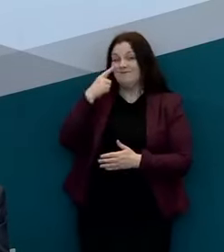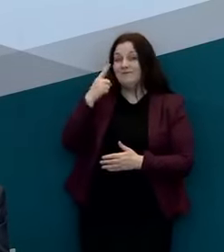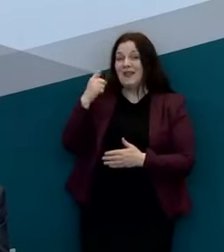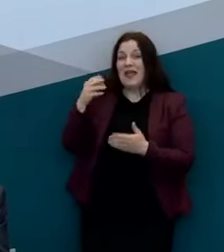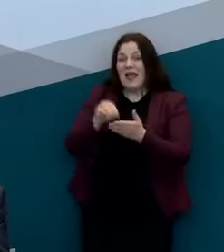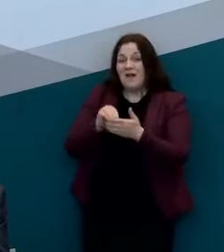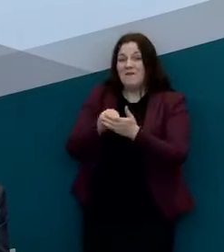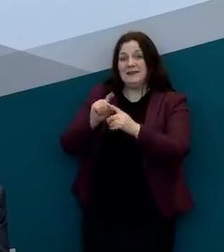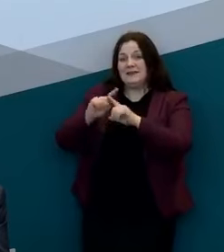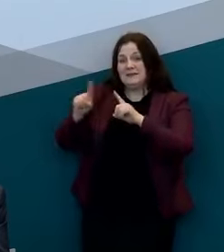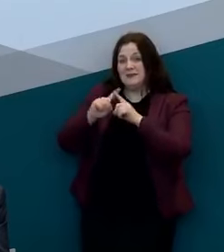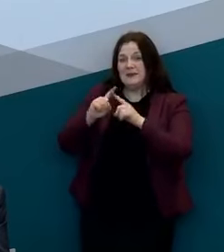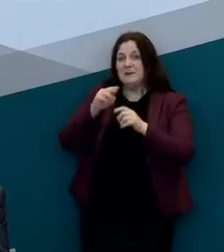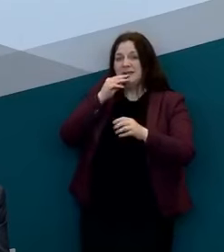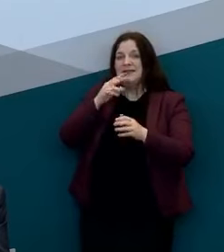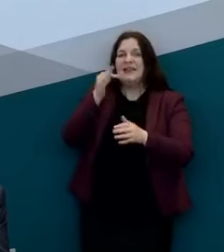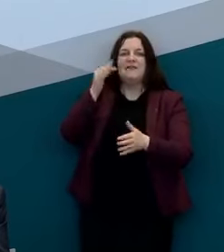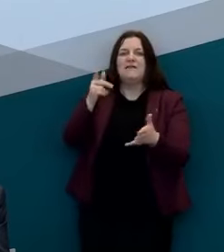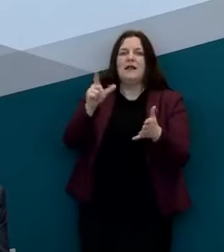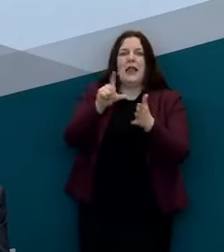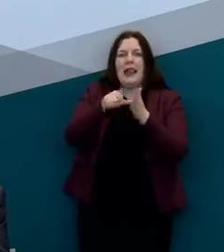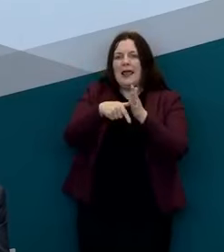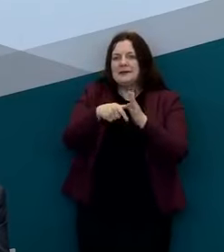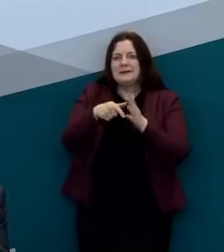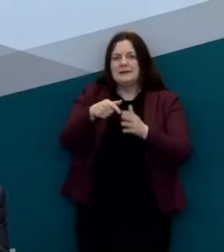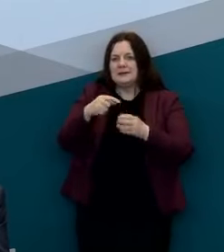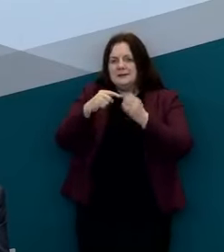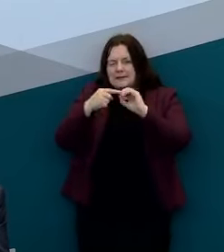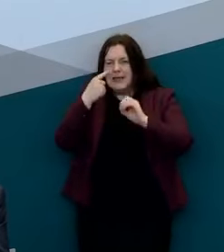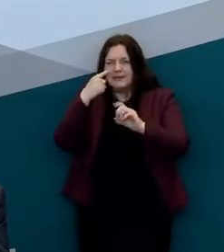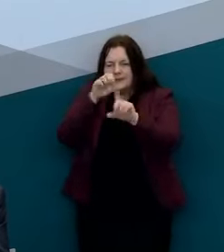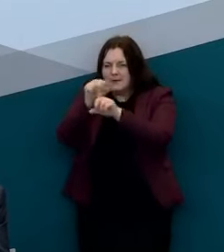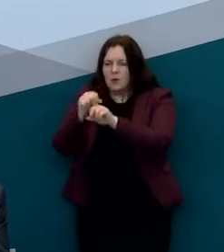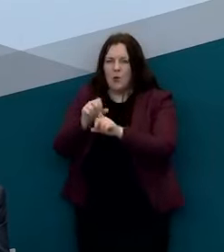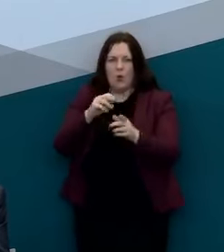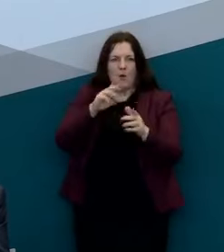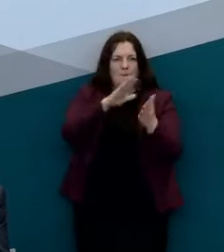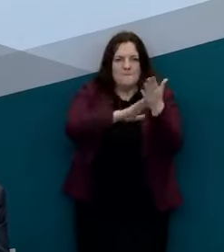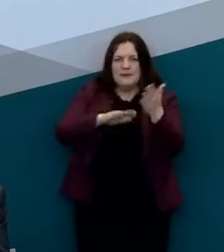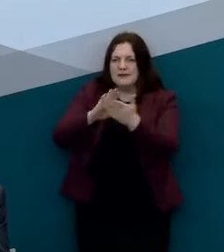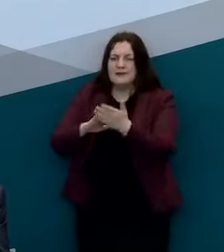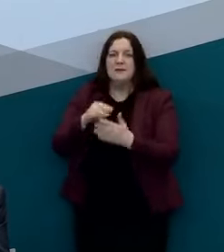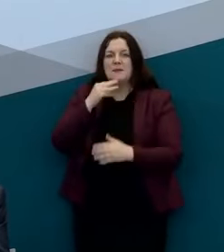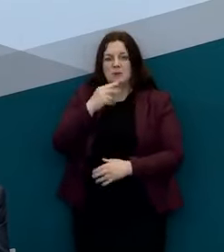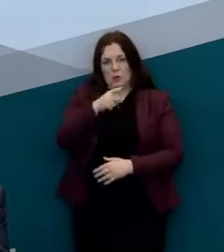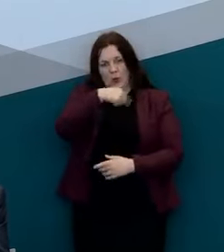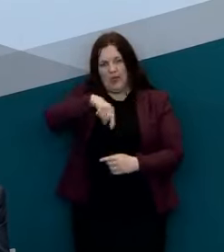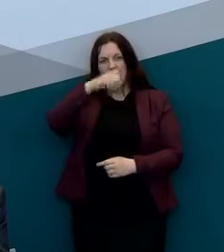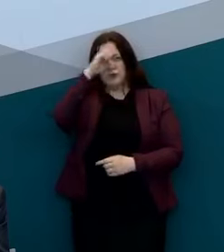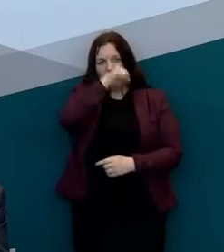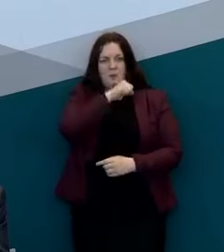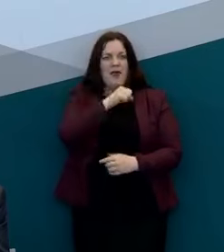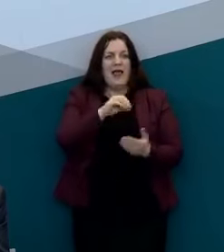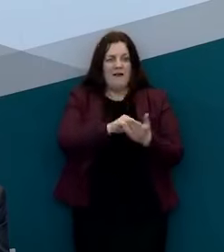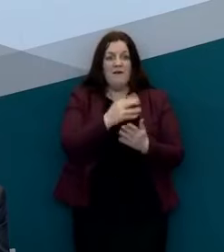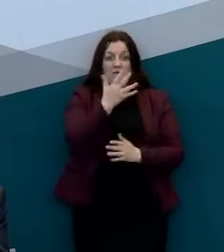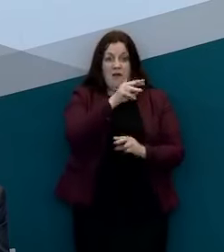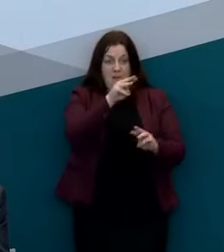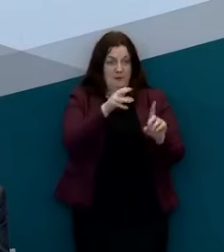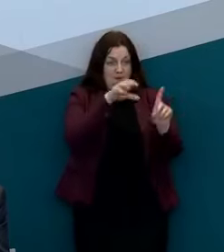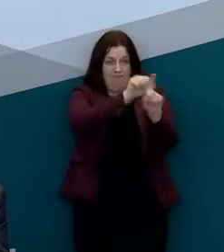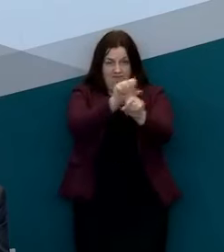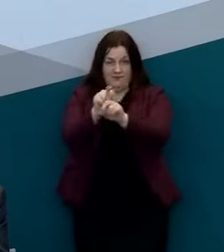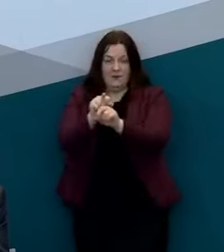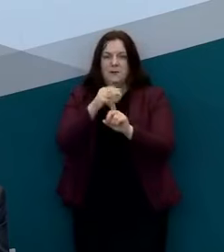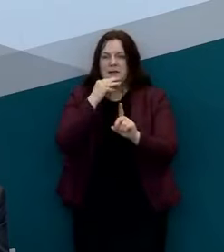tests or missing cases in fact we assume that for every five cases we detect there's five cases